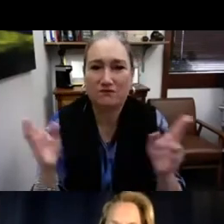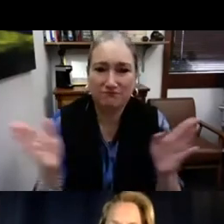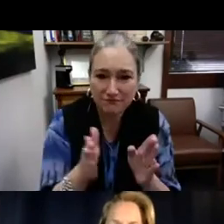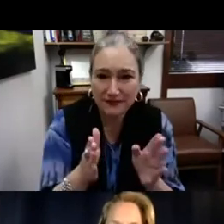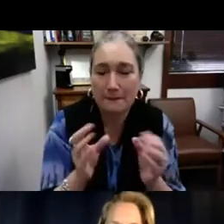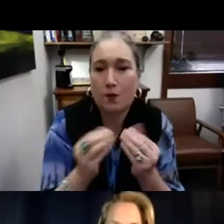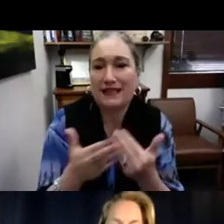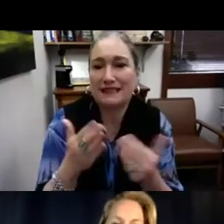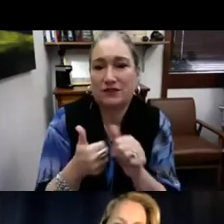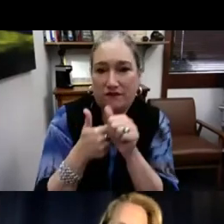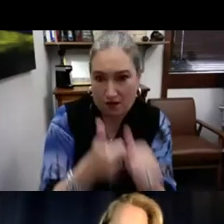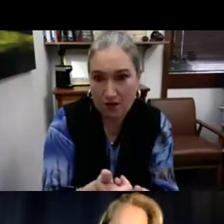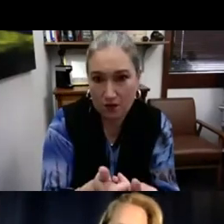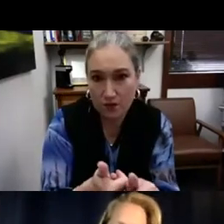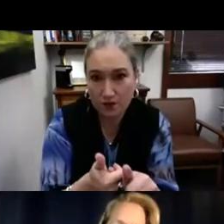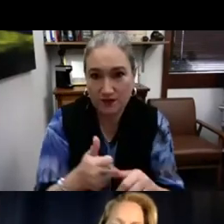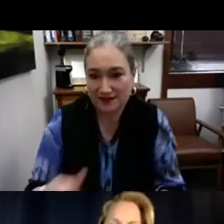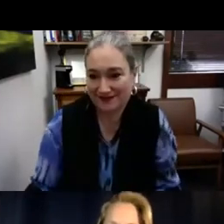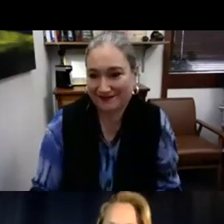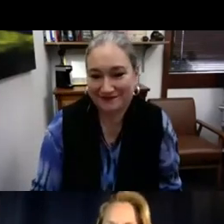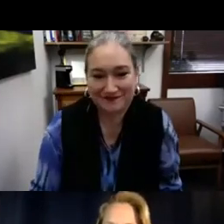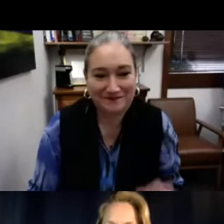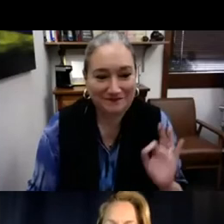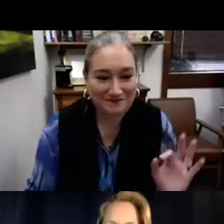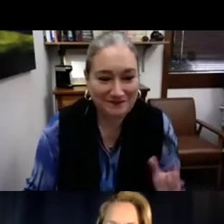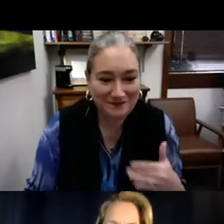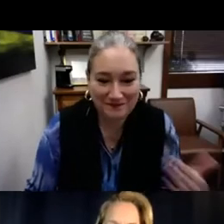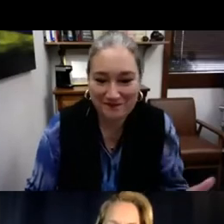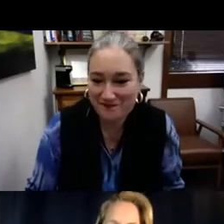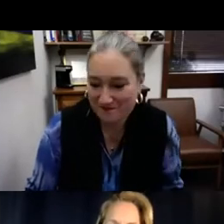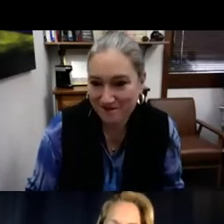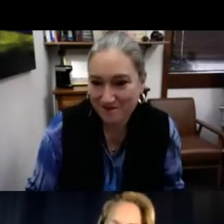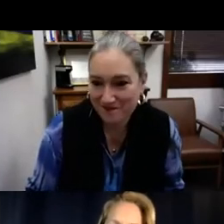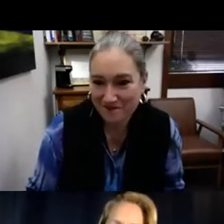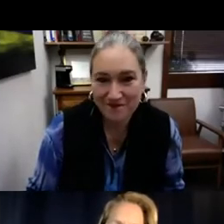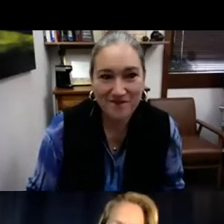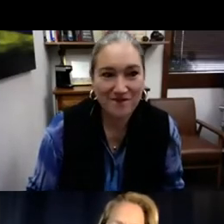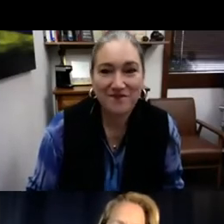that I defended last year. I've adapted it to make it a little bit easier for us to follow for the webinar today.